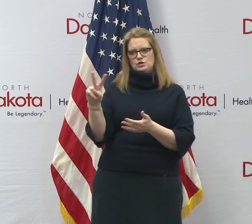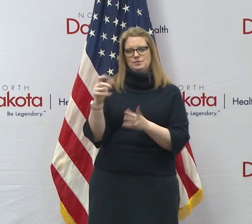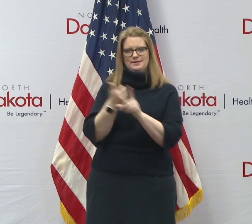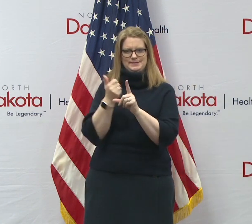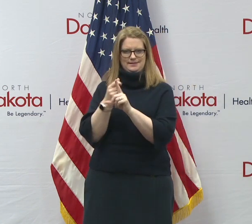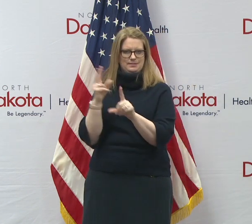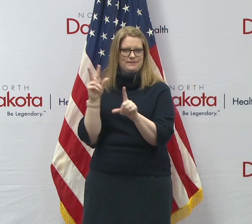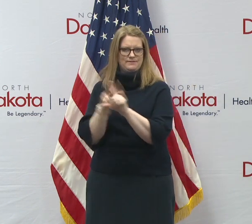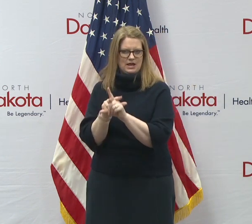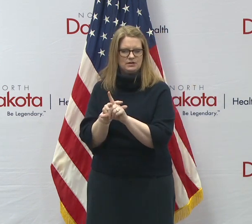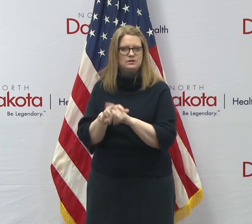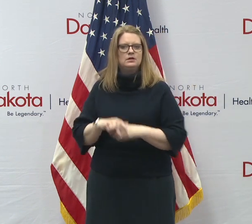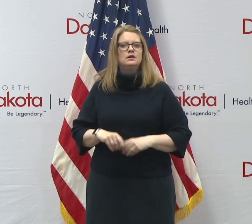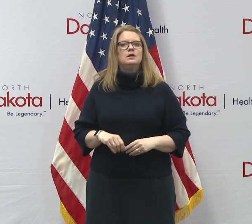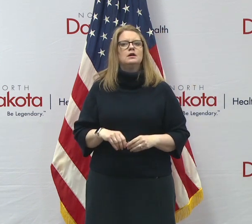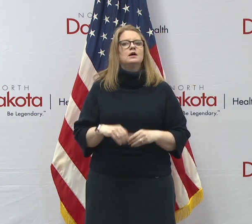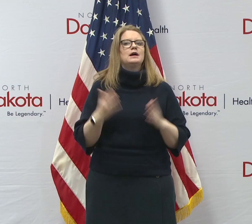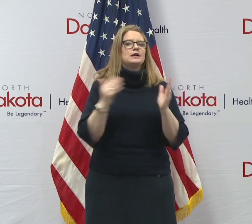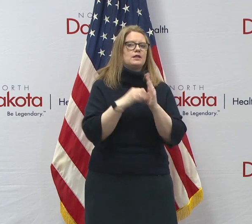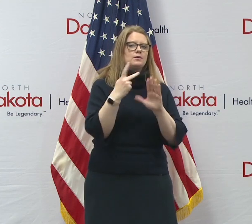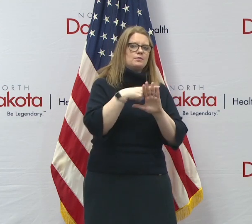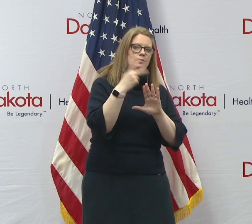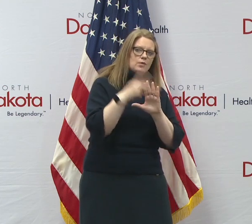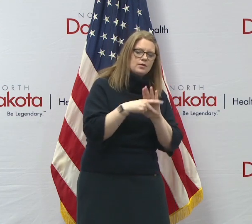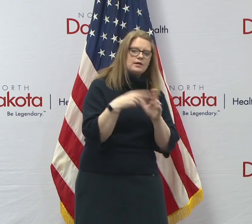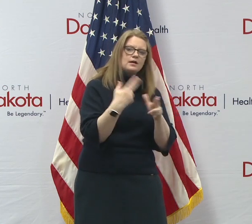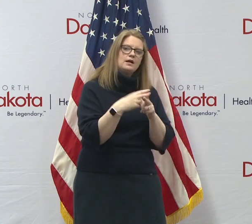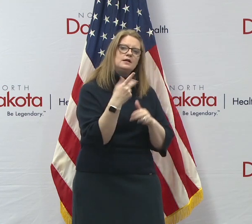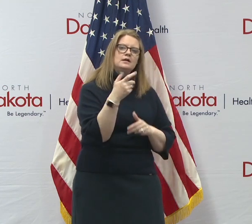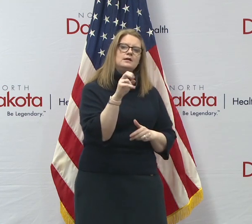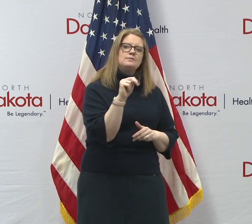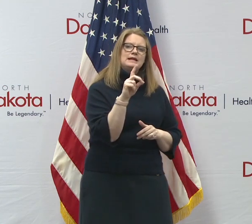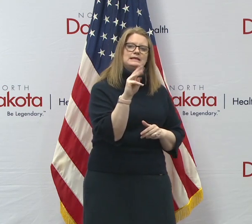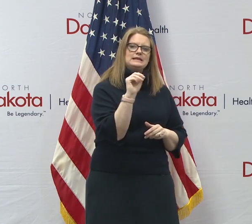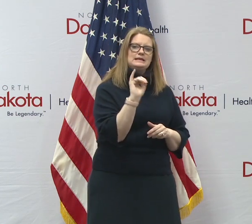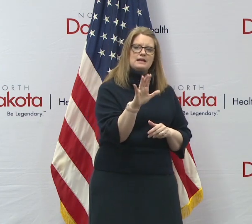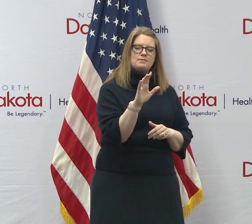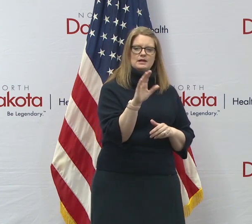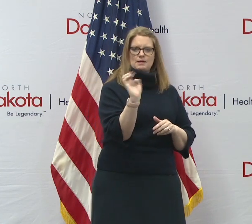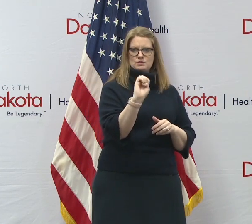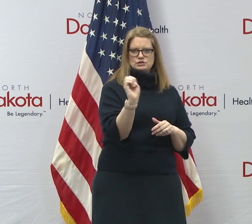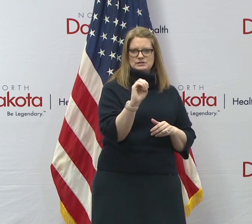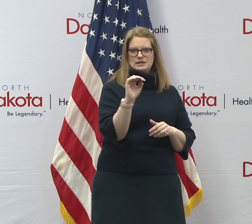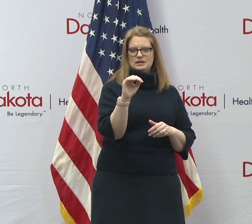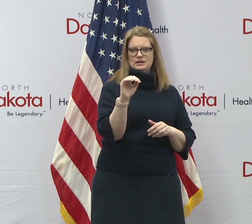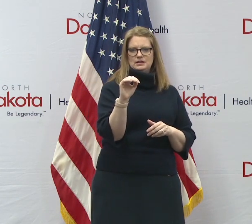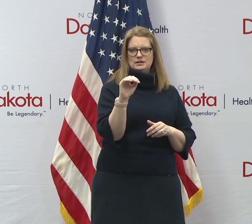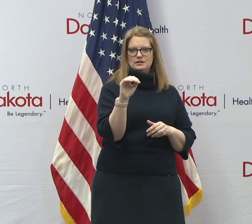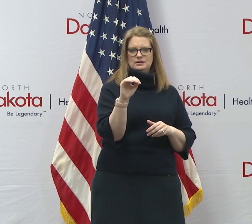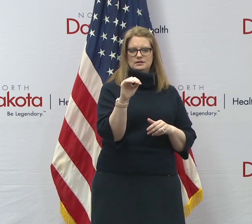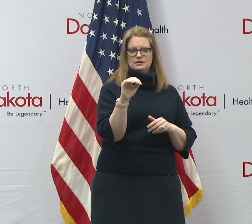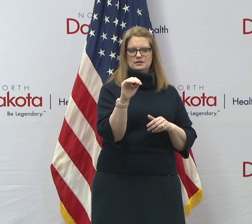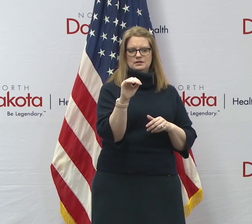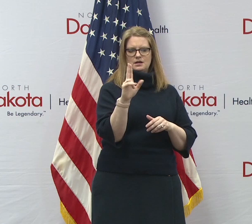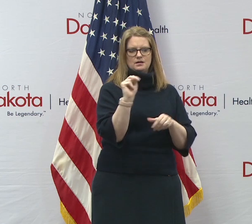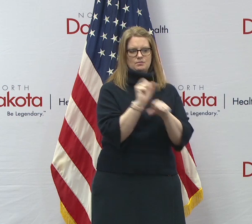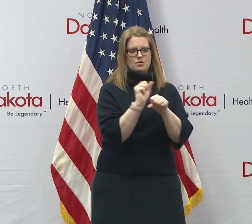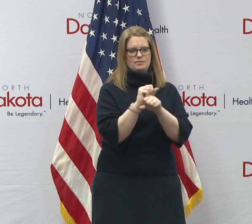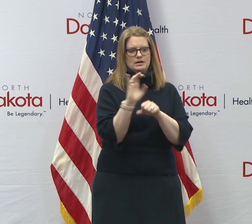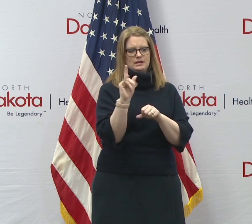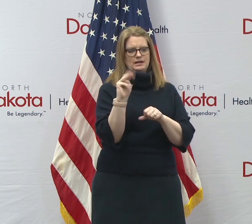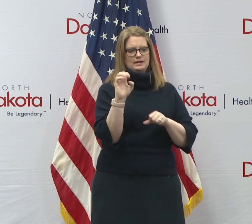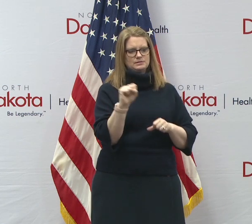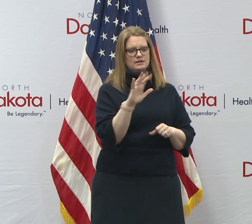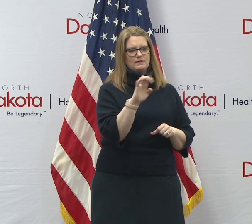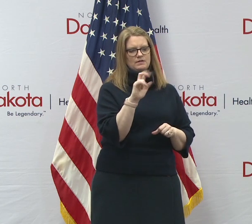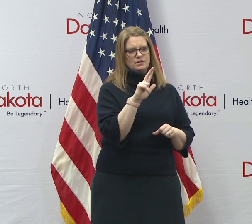there's, uh, also another program called the pandemic emergency unemployment compensation claims, 530 though, 538 came in